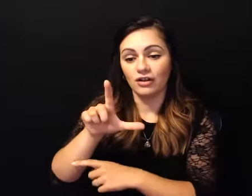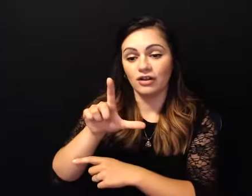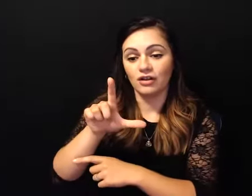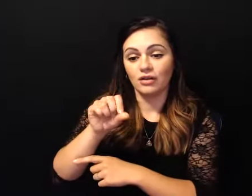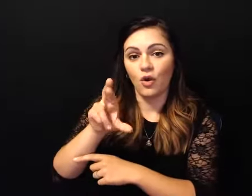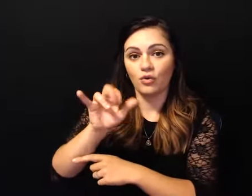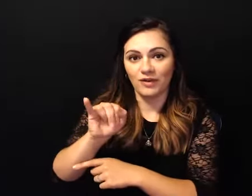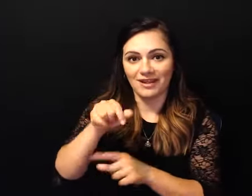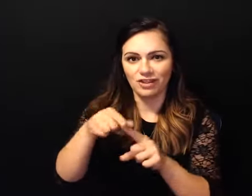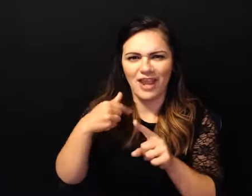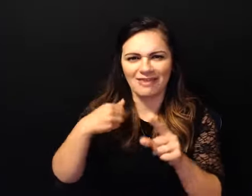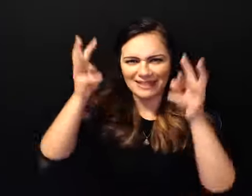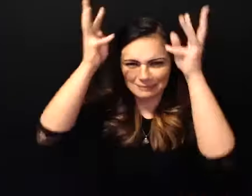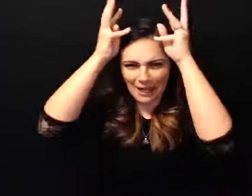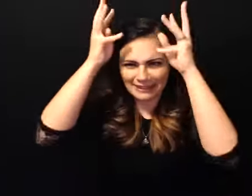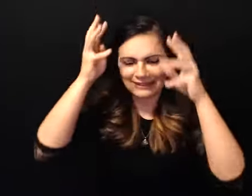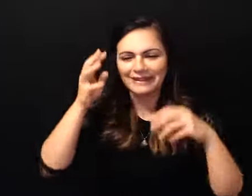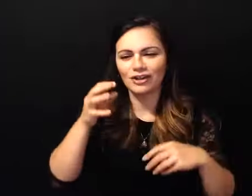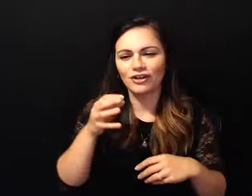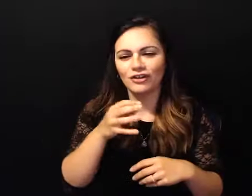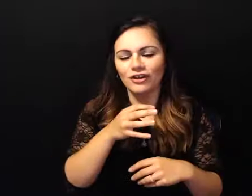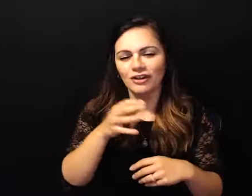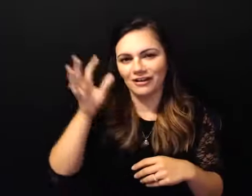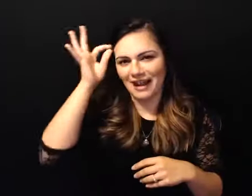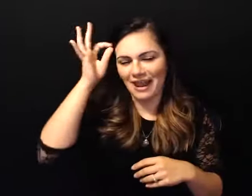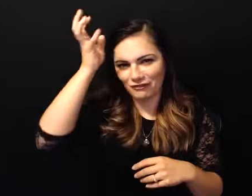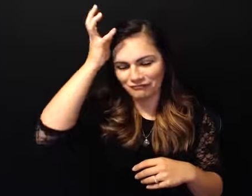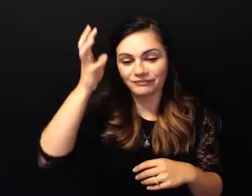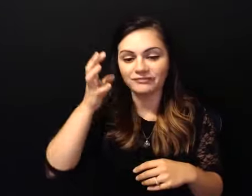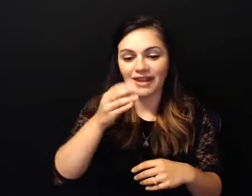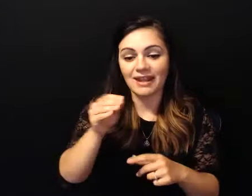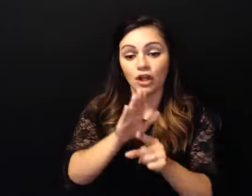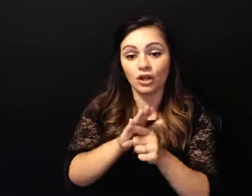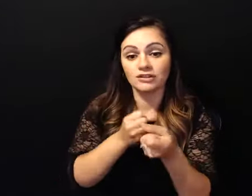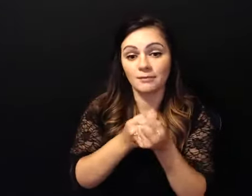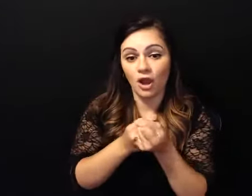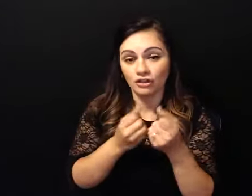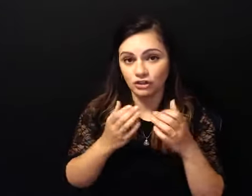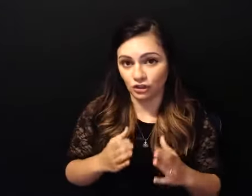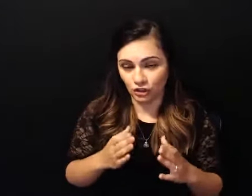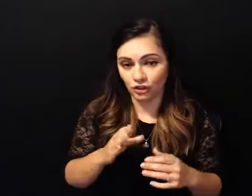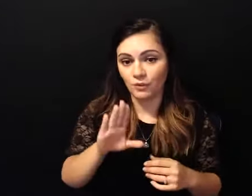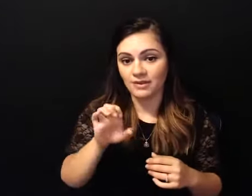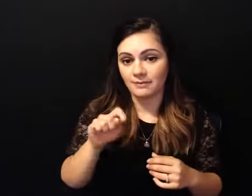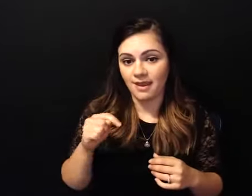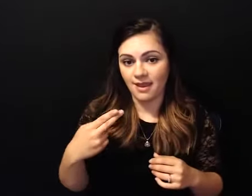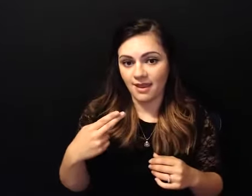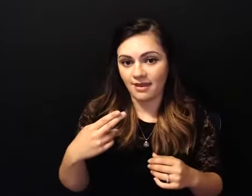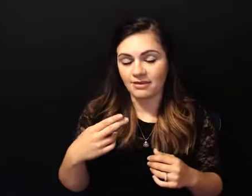just loved her to death and her sponsor was best and we went to a conference that weekend and um i just thought